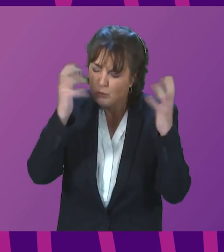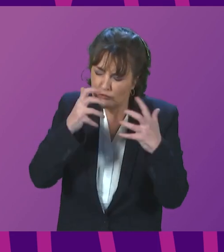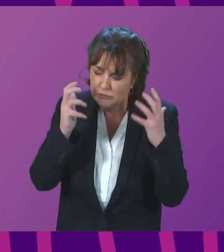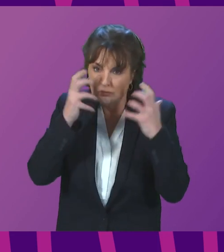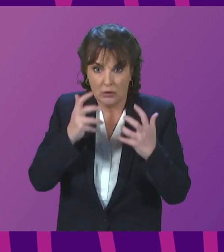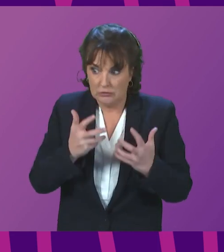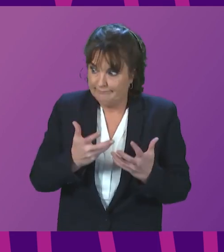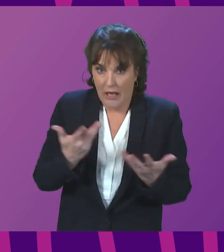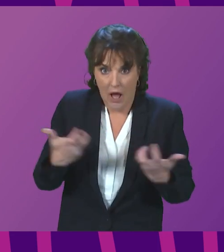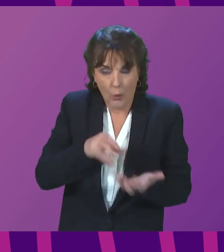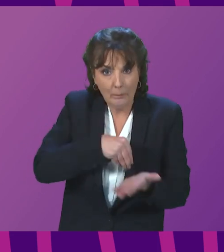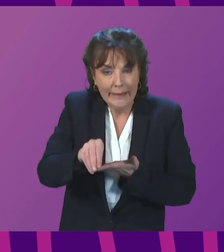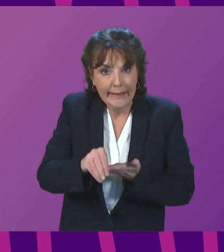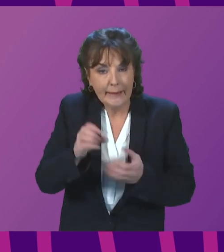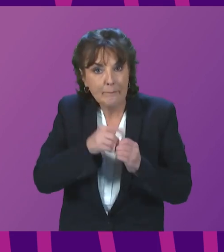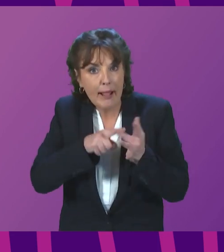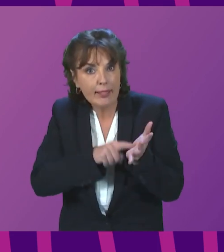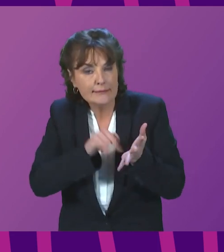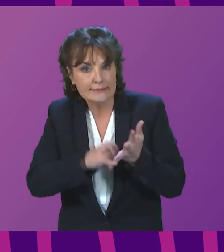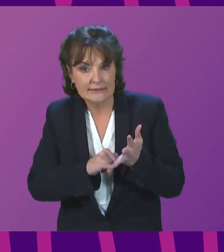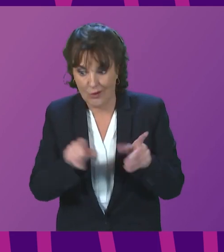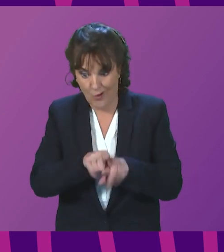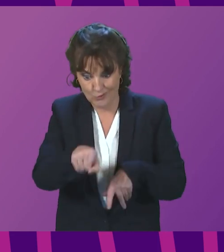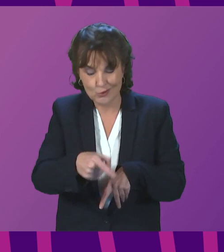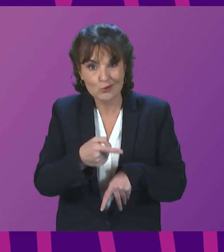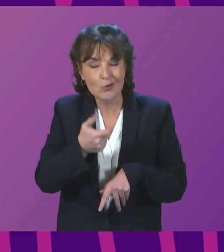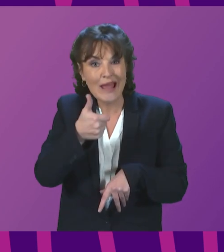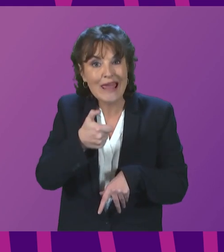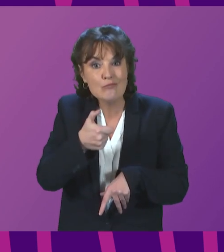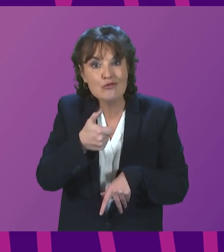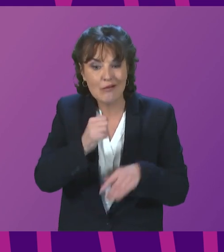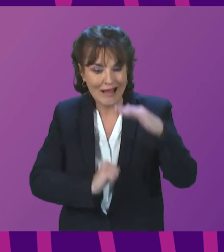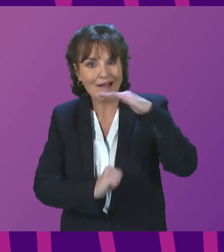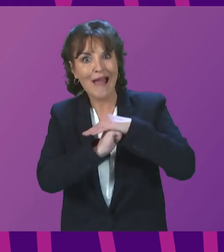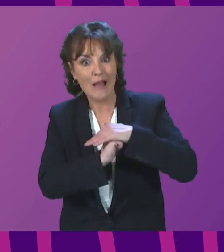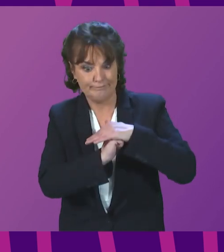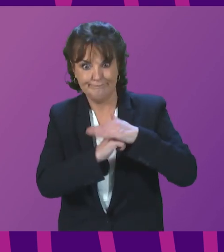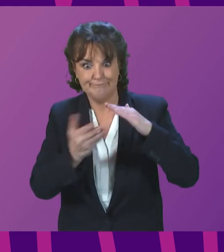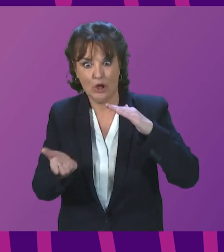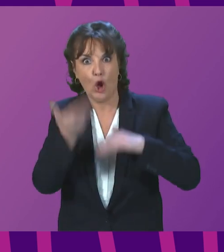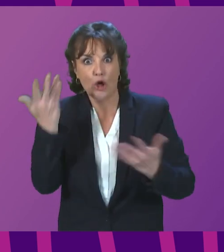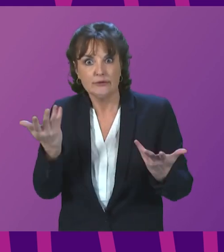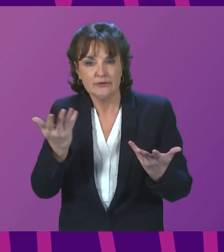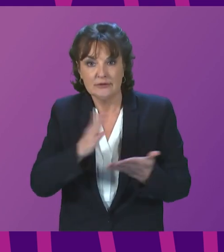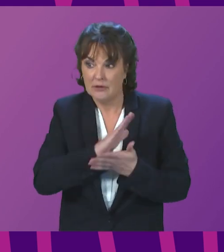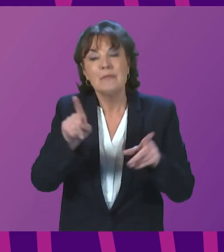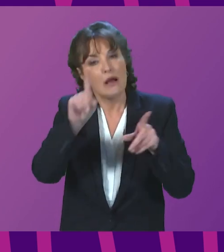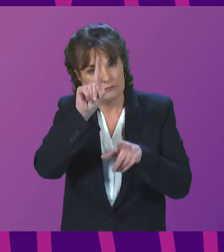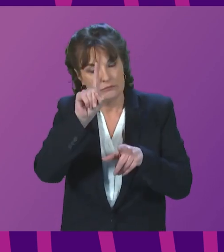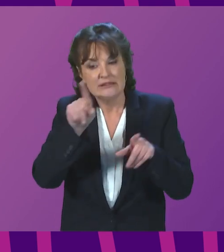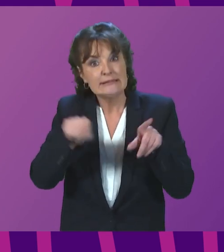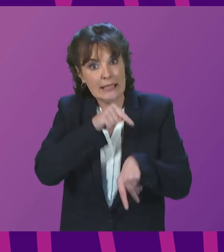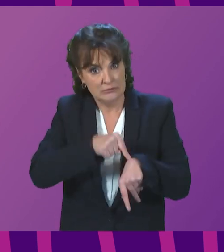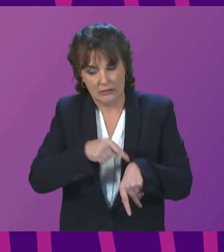coming in April. Alongside a wider package of cost of living support the Scottish Government is providing a further £10 million for our